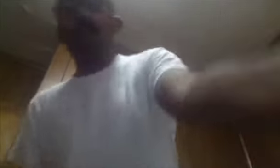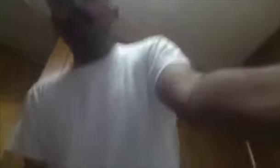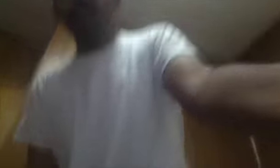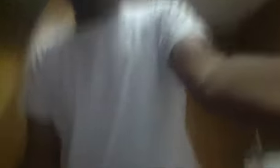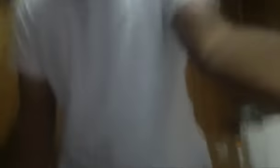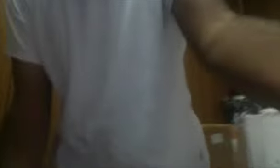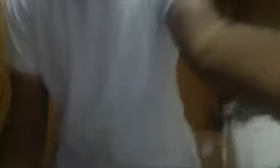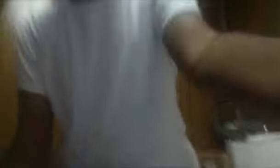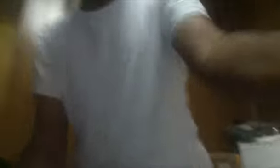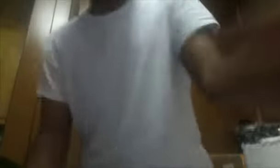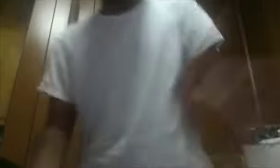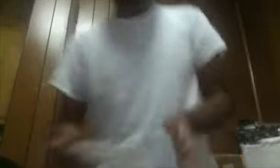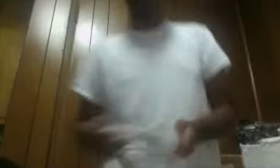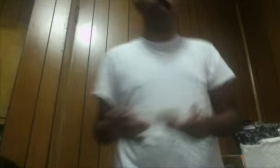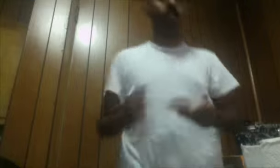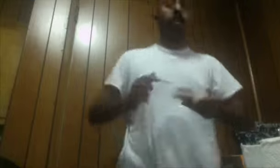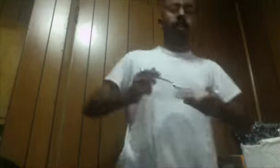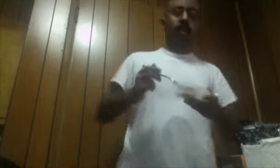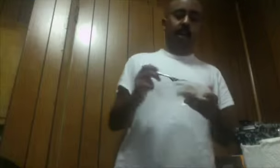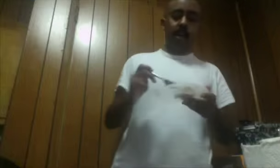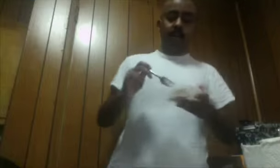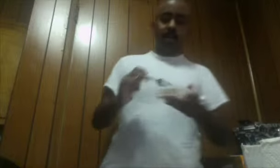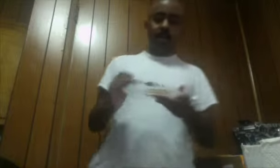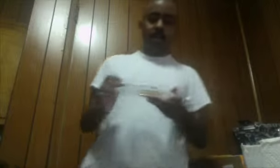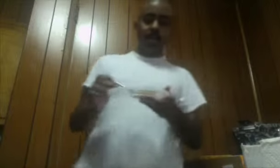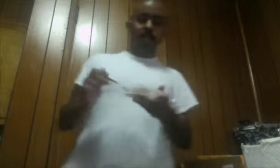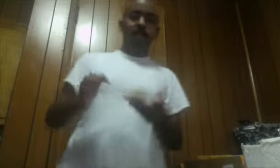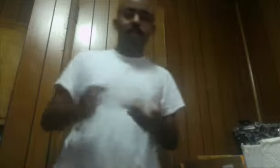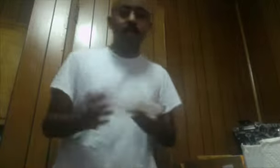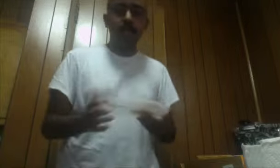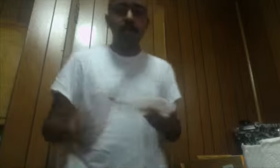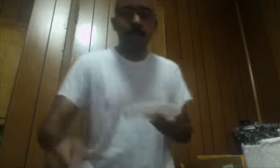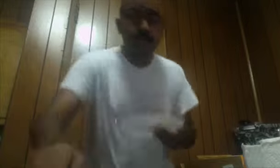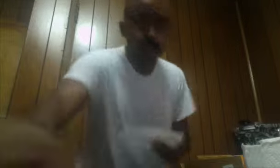Almost wasted too much time Alright, so Today